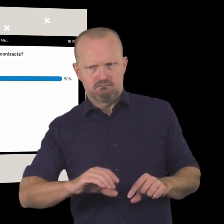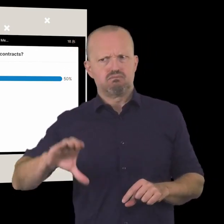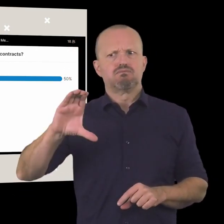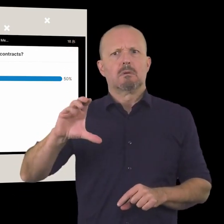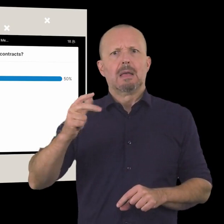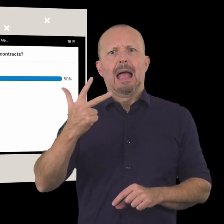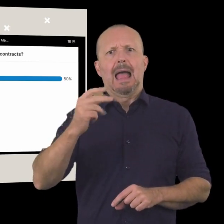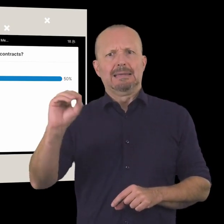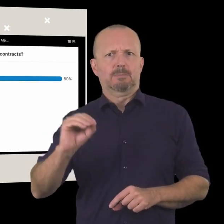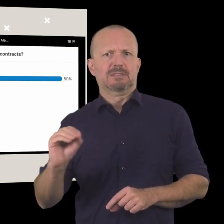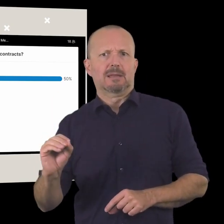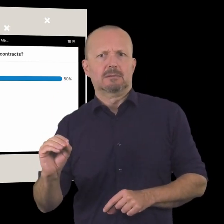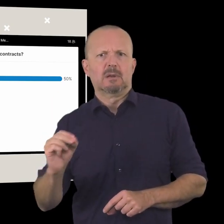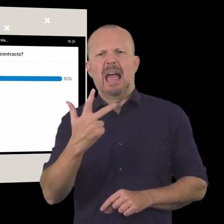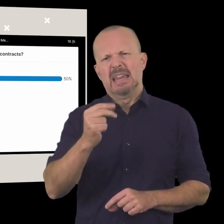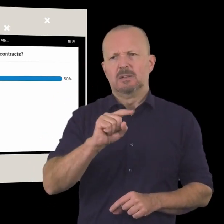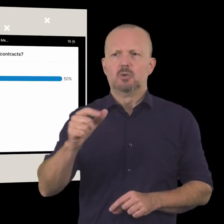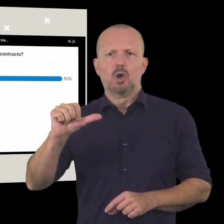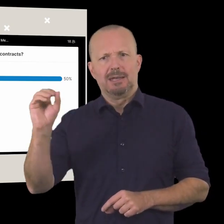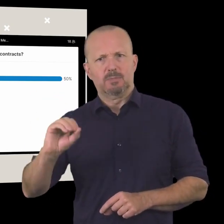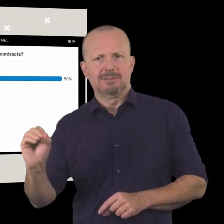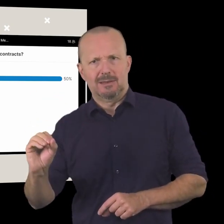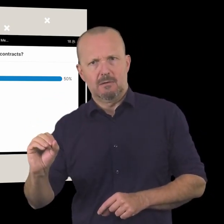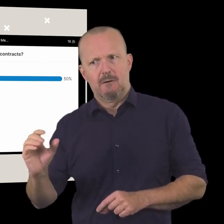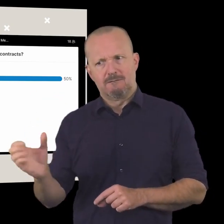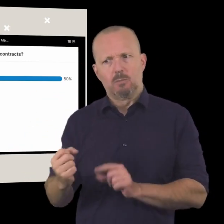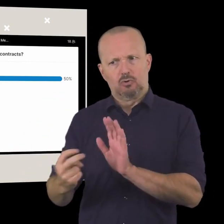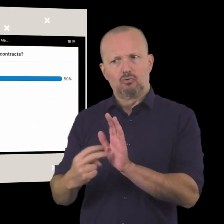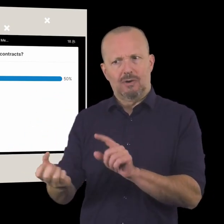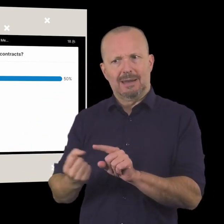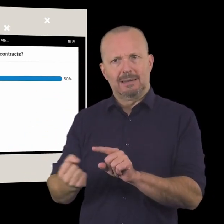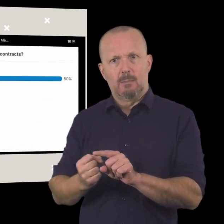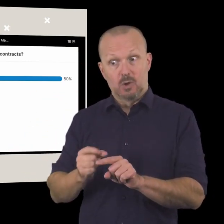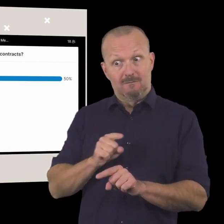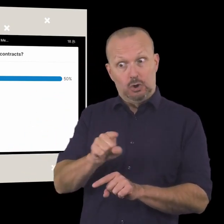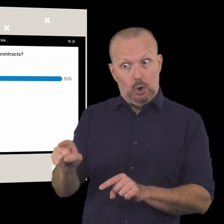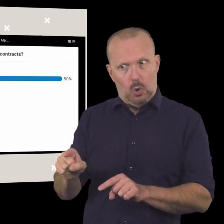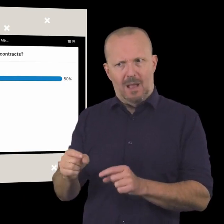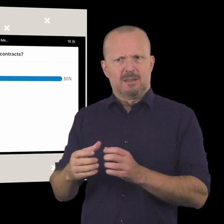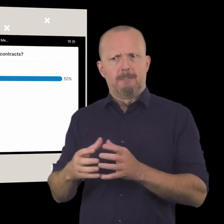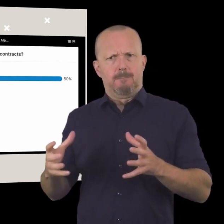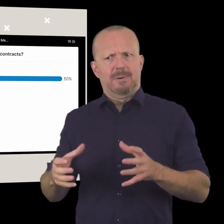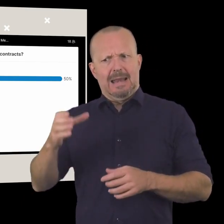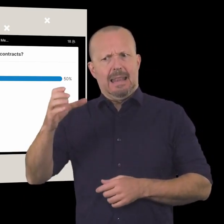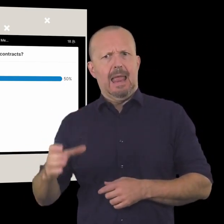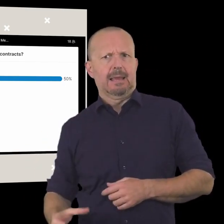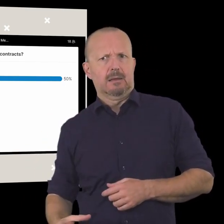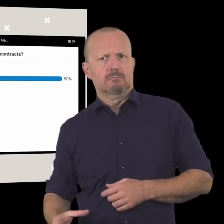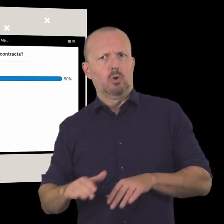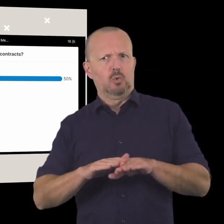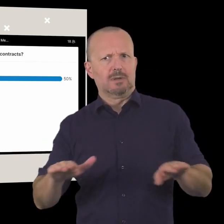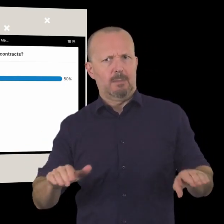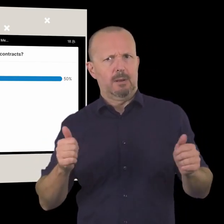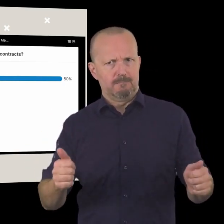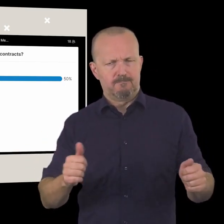percent uh of your income comes from uh contract income so potentially that's a very prominent leg on your table